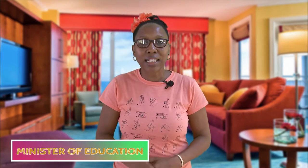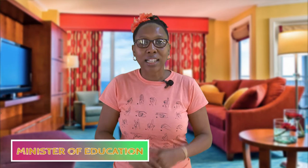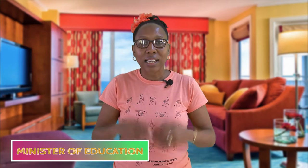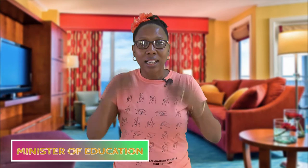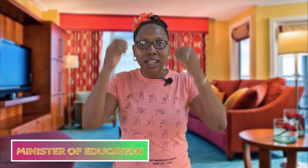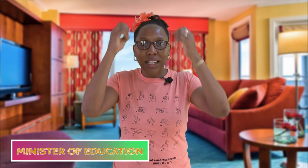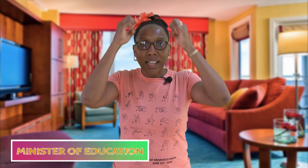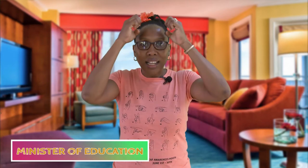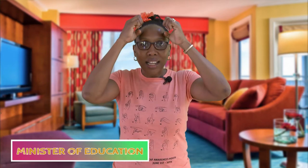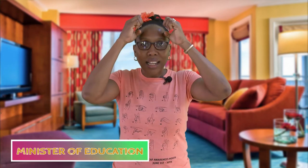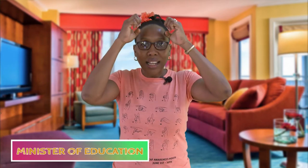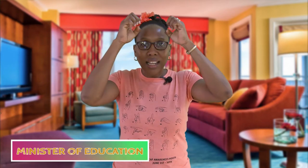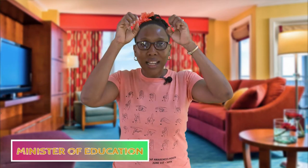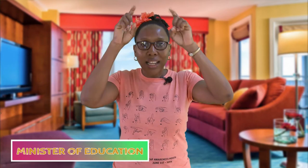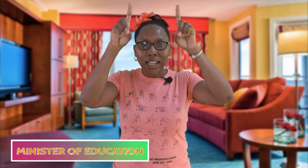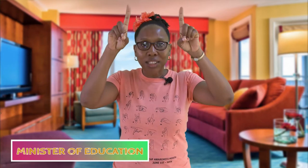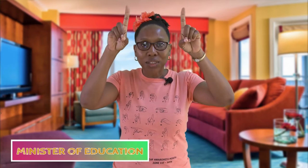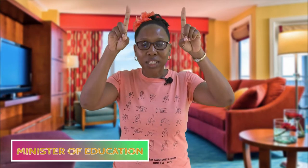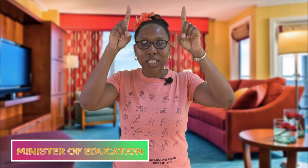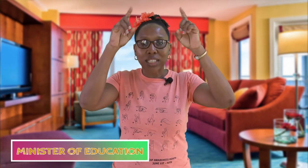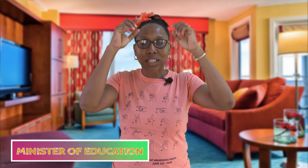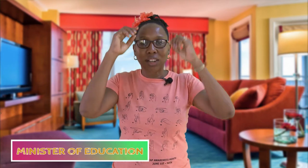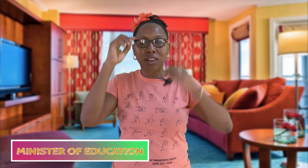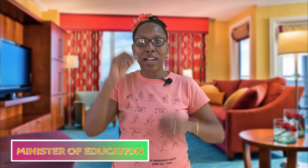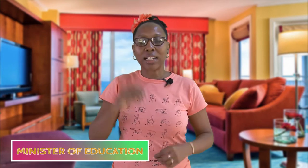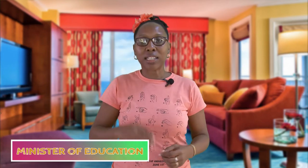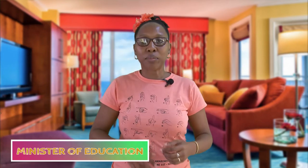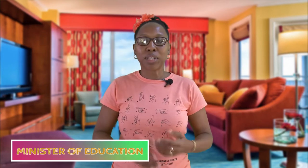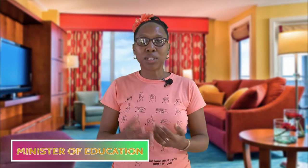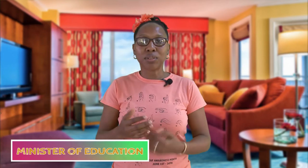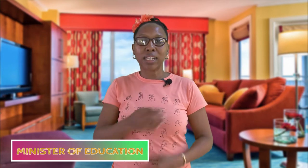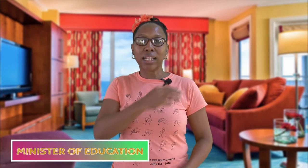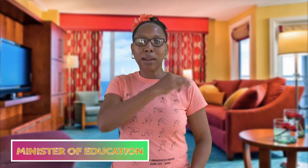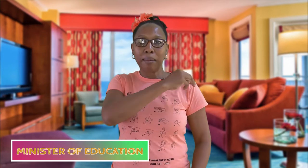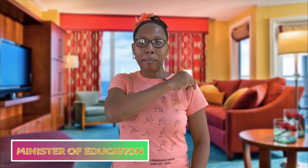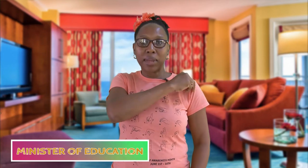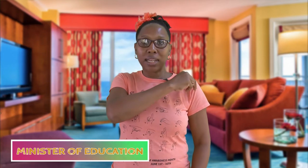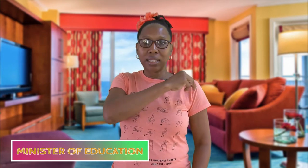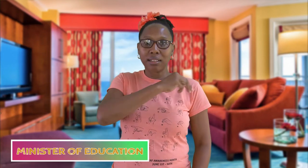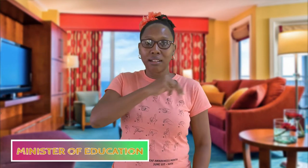education all right let's put the two together minister